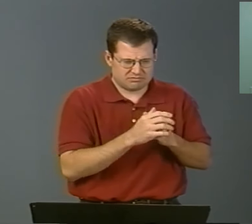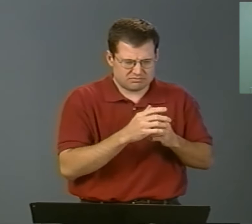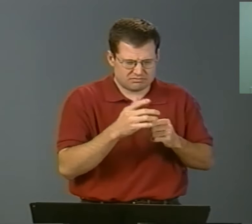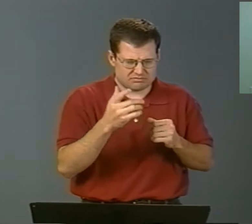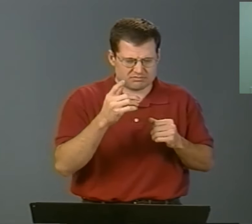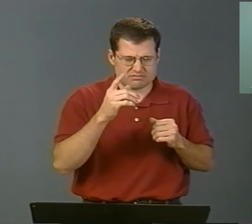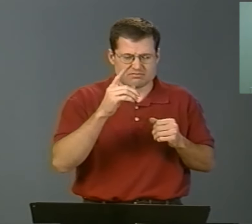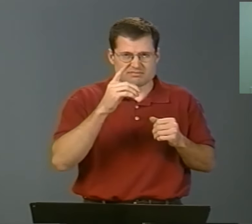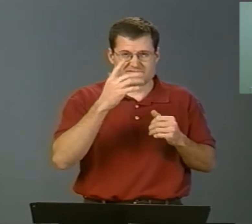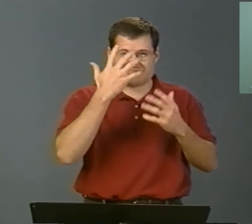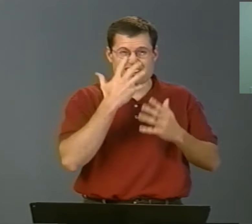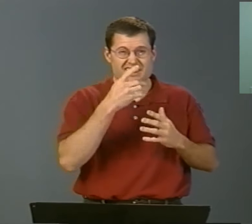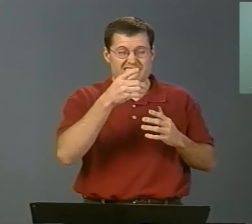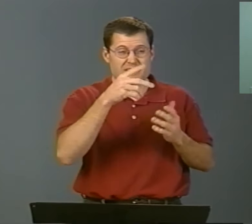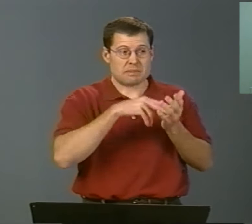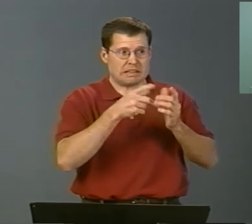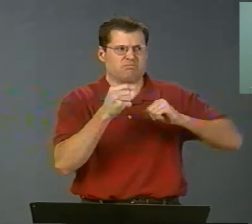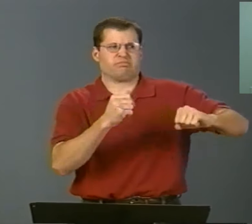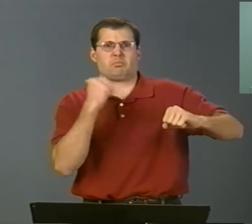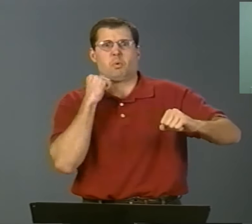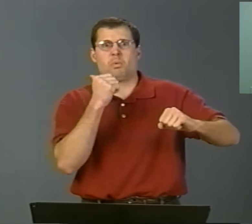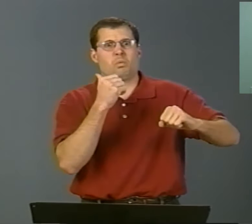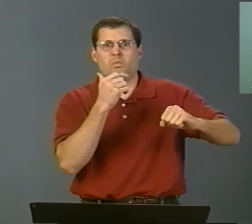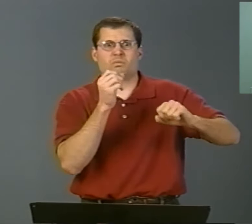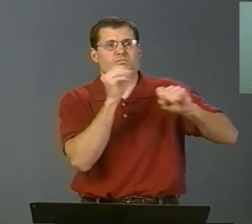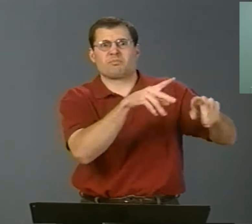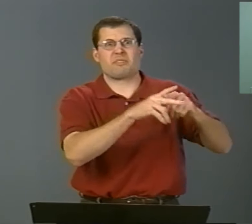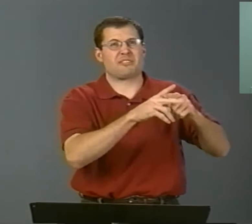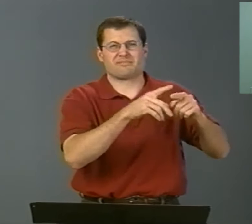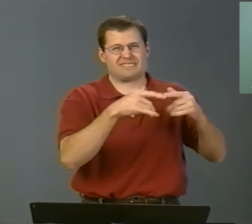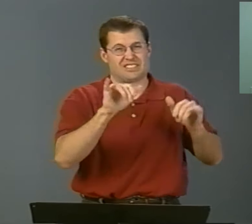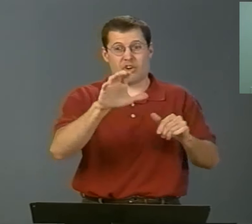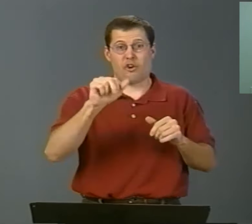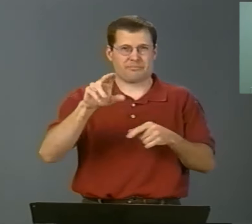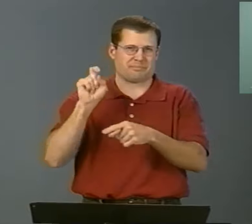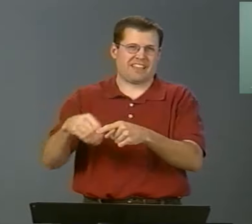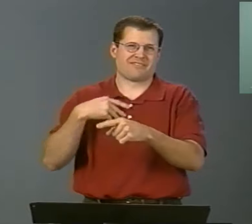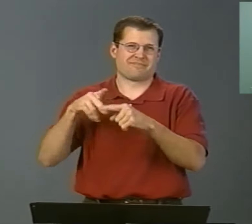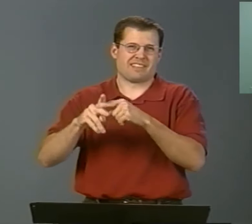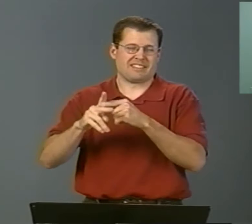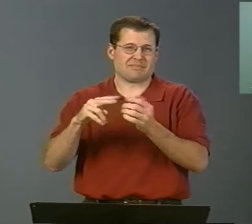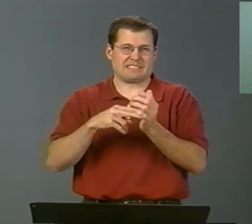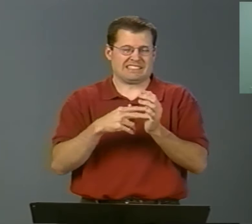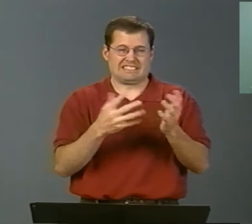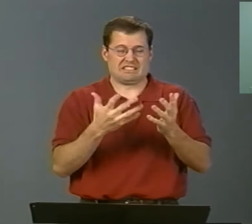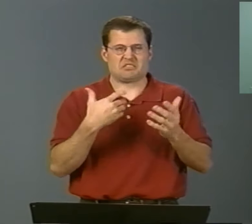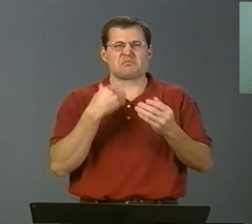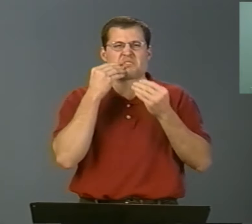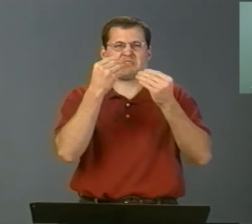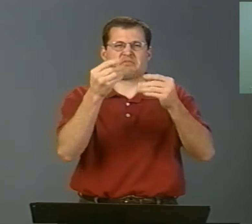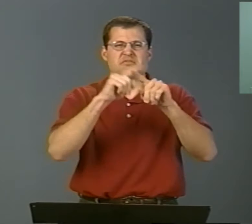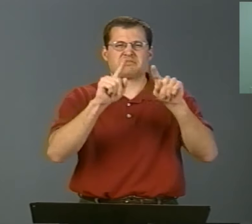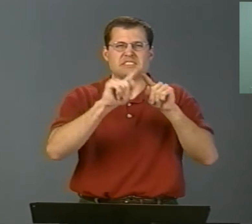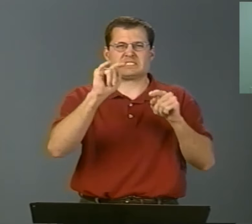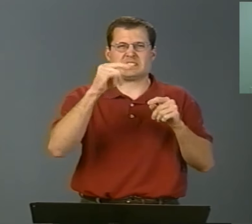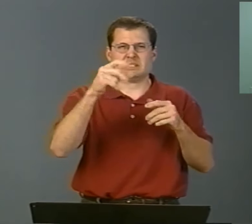A lot of people complain about finding mechanics and put off going to the mechanics.